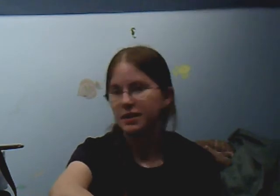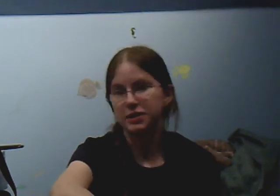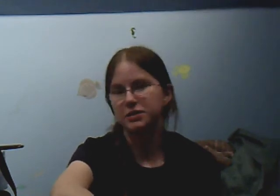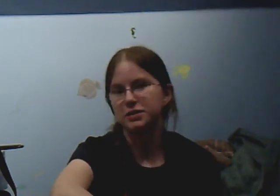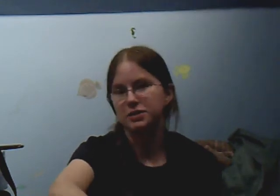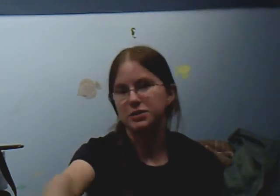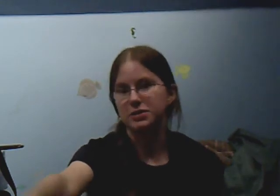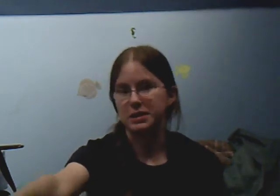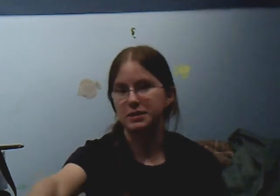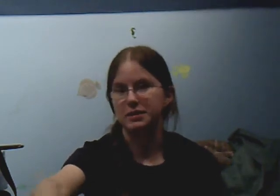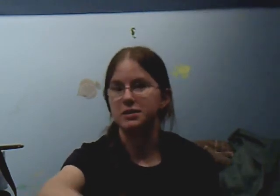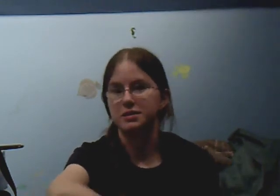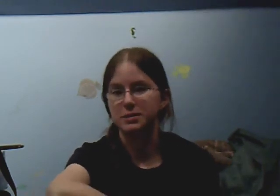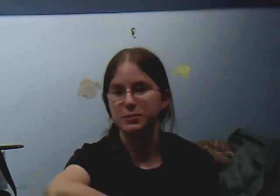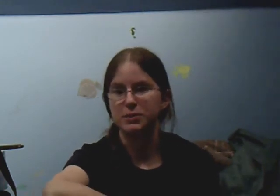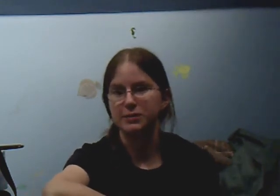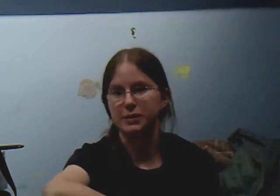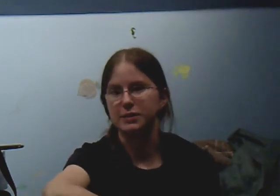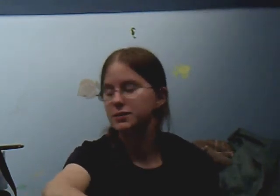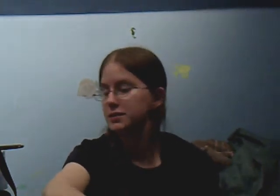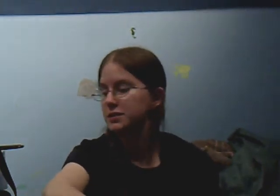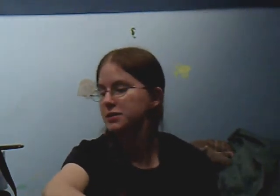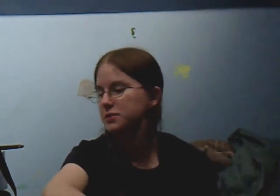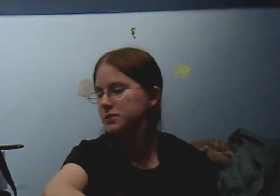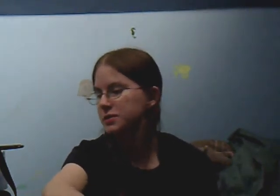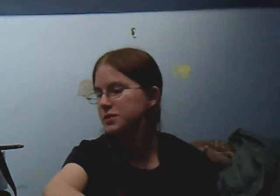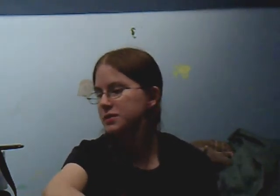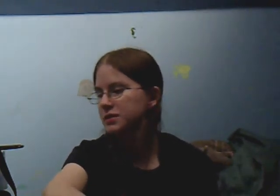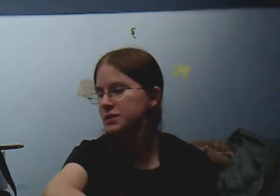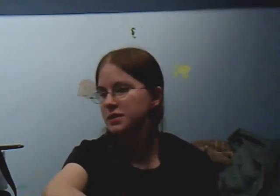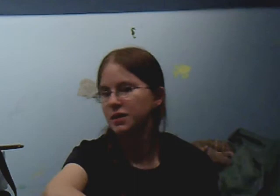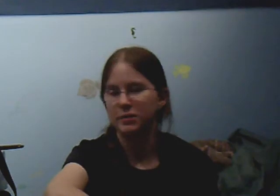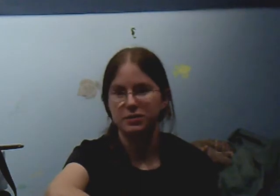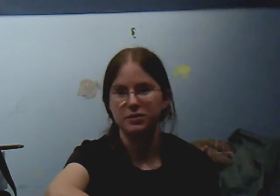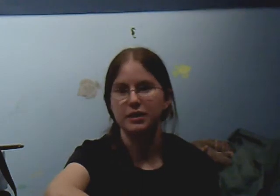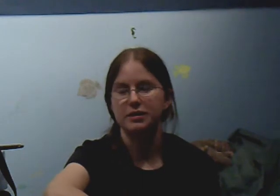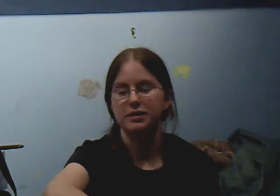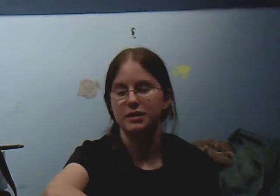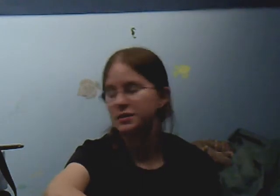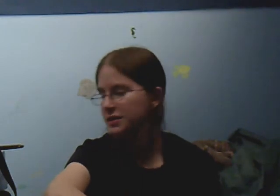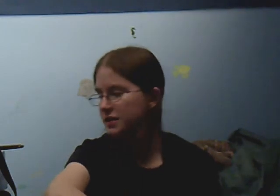I could just show you Desi, she's sleeping over there, it's really cute. I might do that at the end.